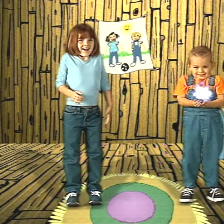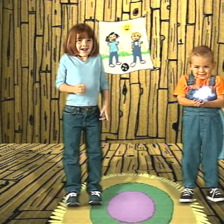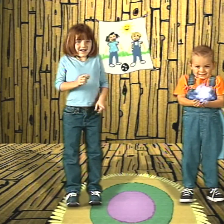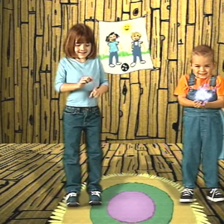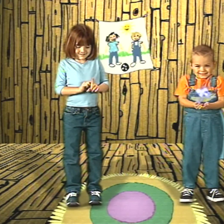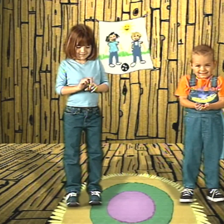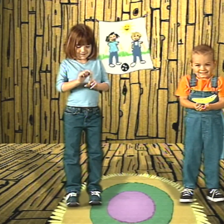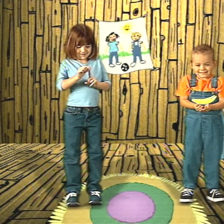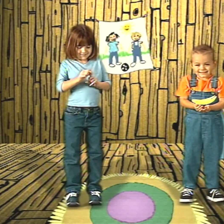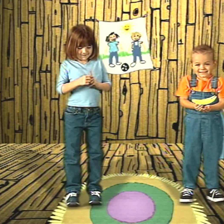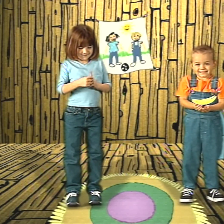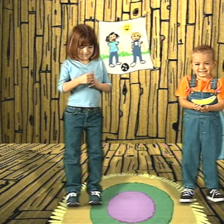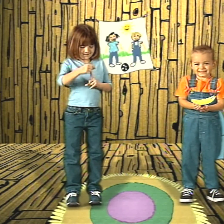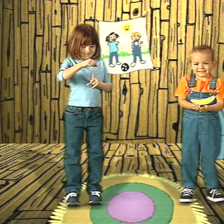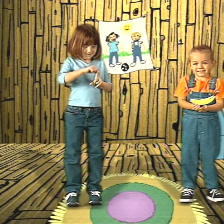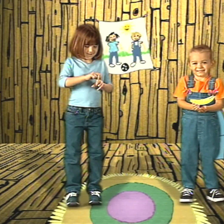Yeah, banana.